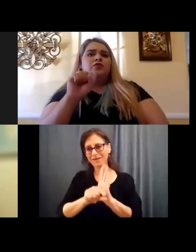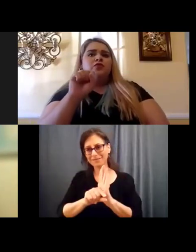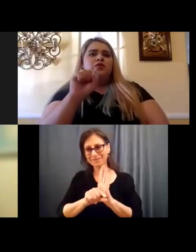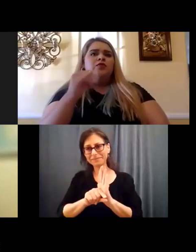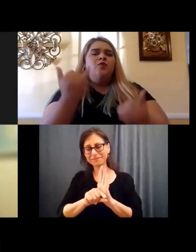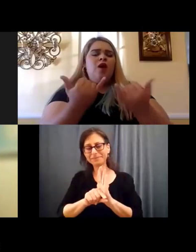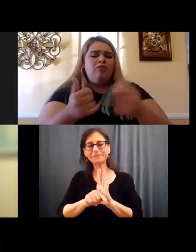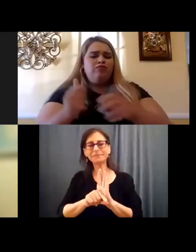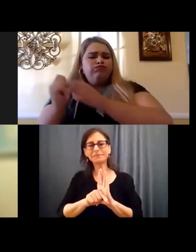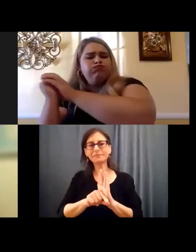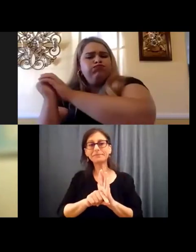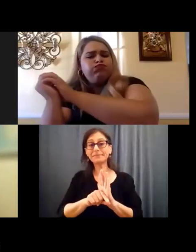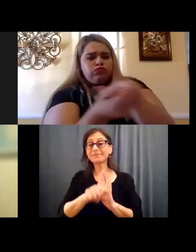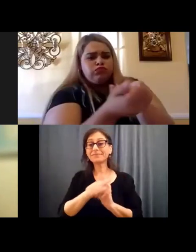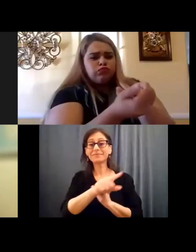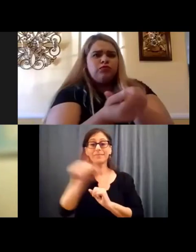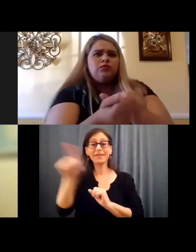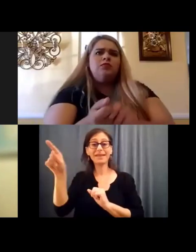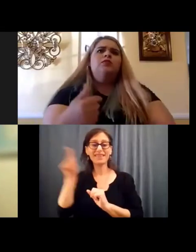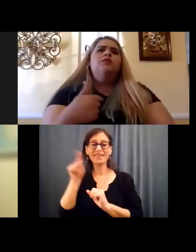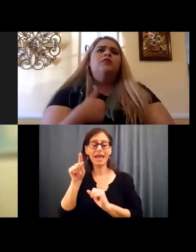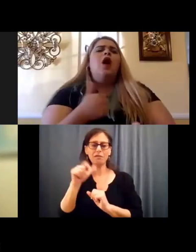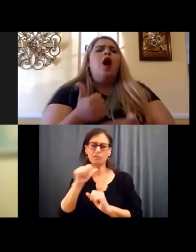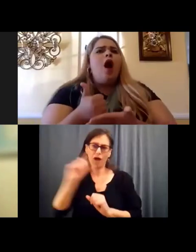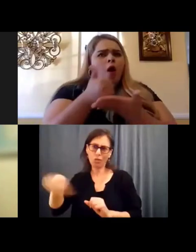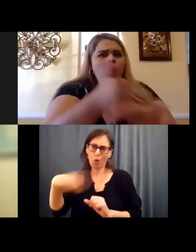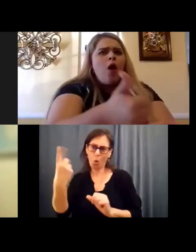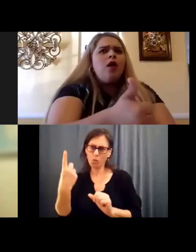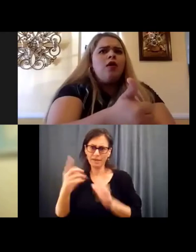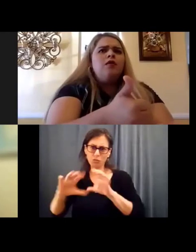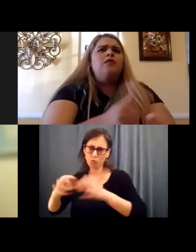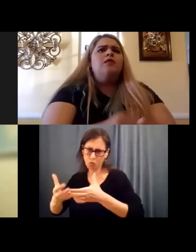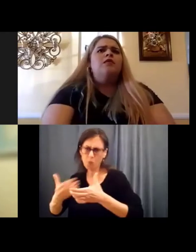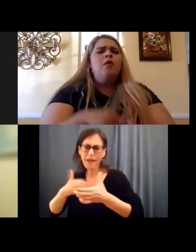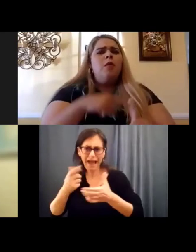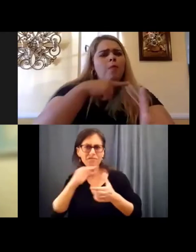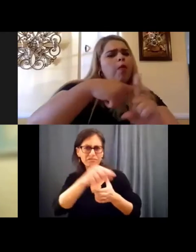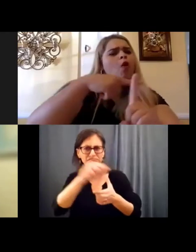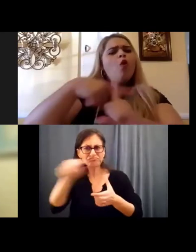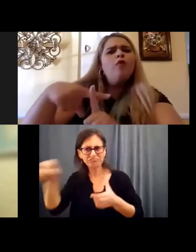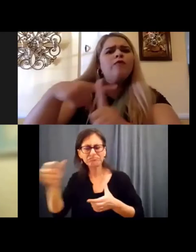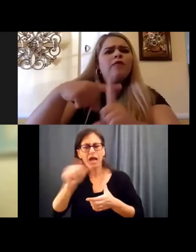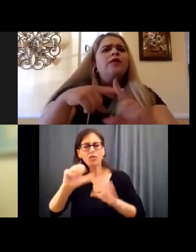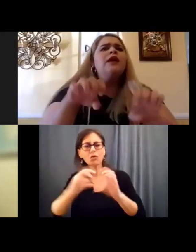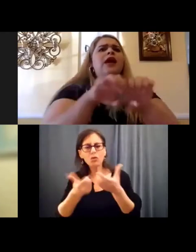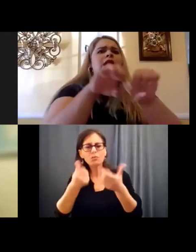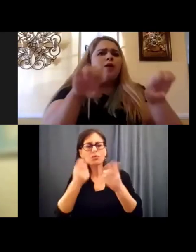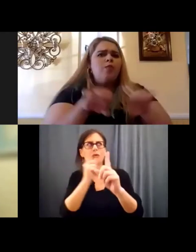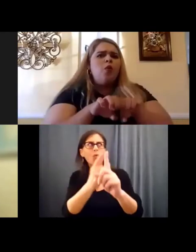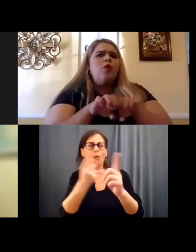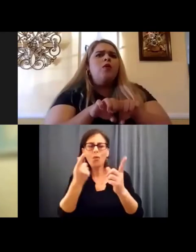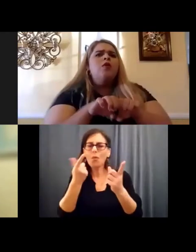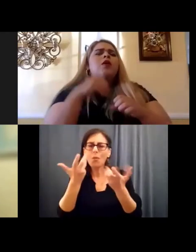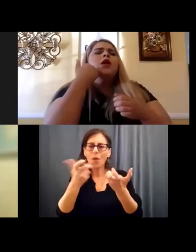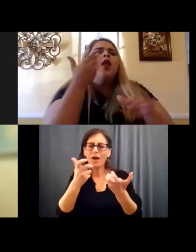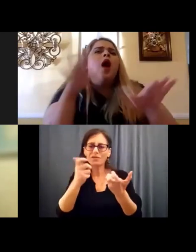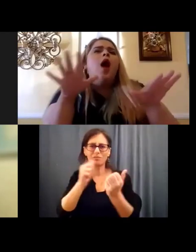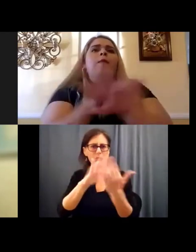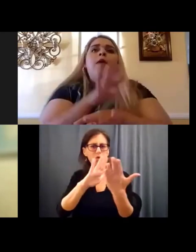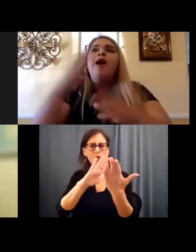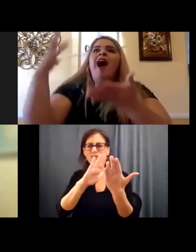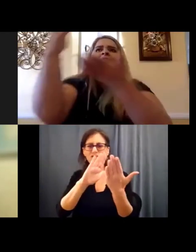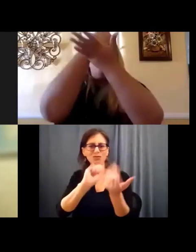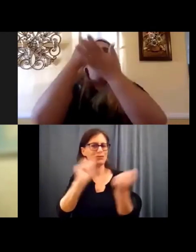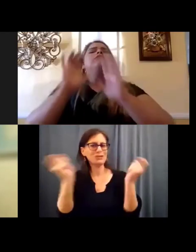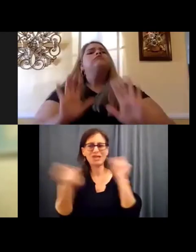And, you know, they are not the only group, of course, but they're trying to change that approach. And I